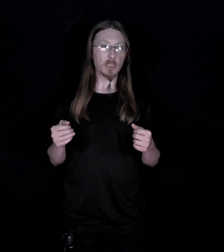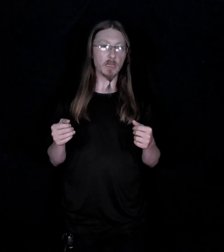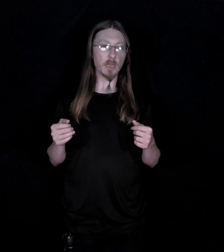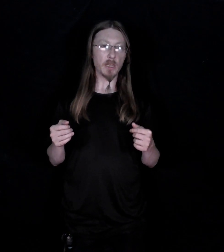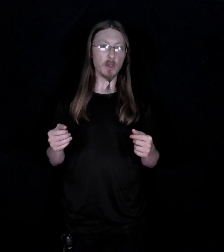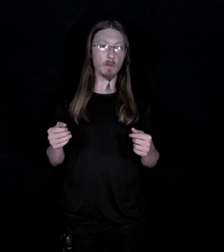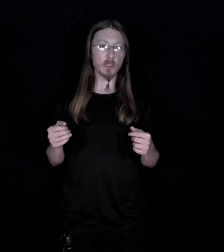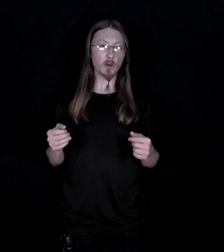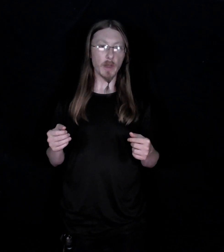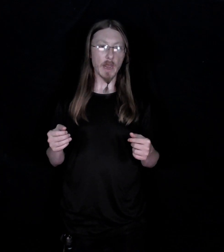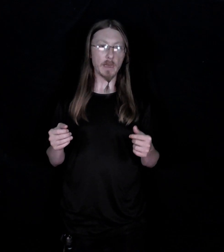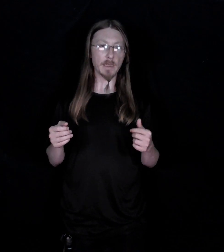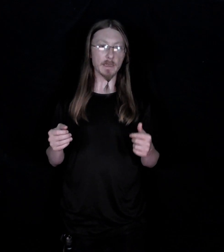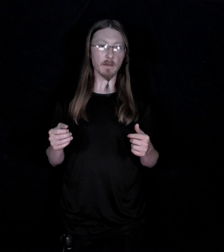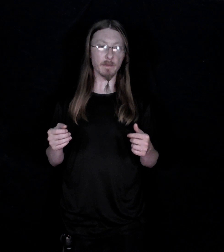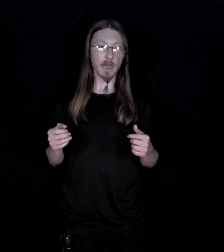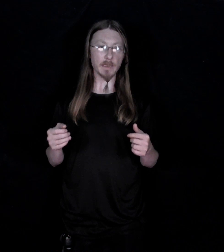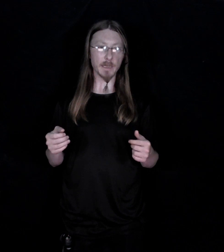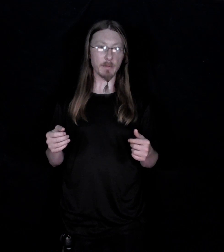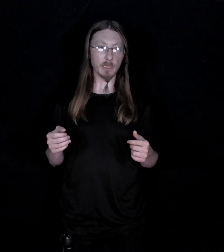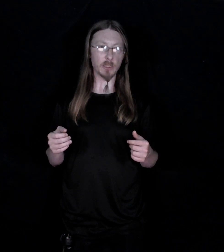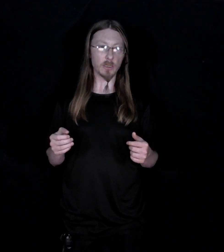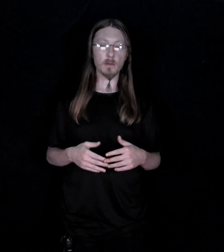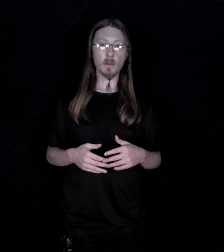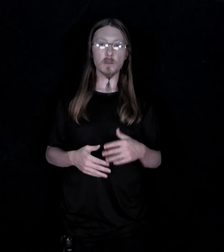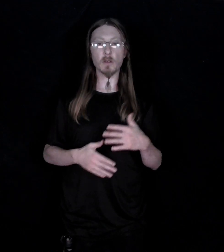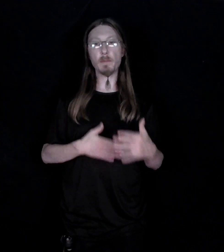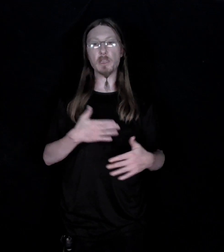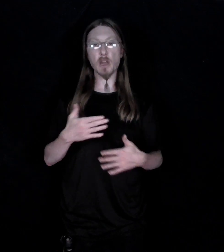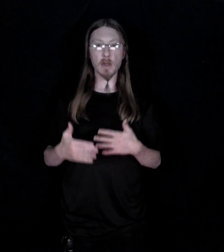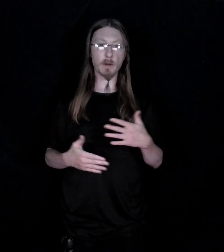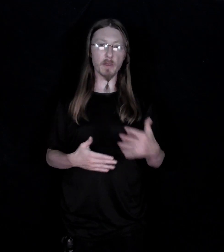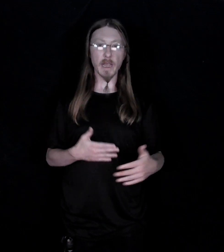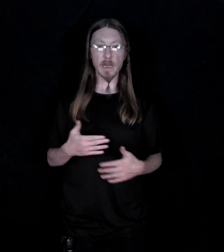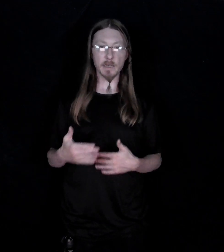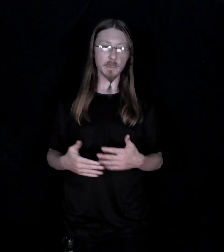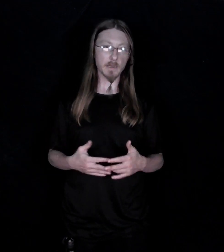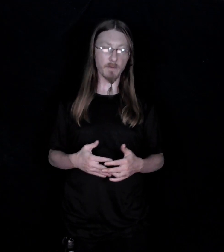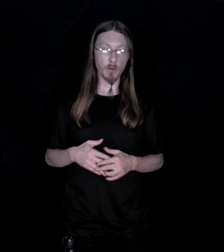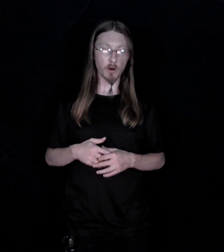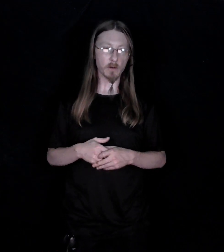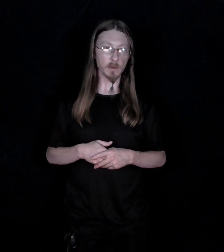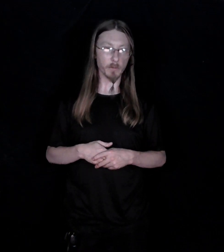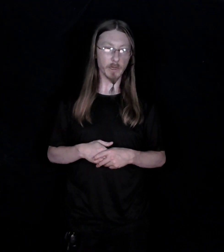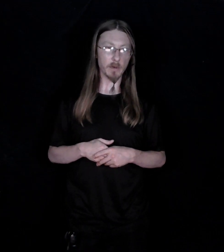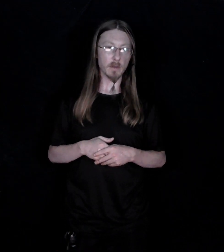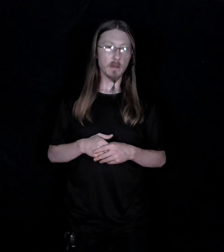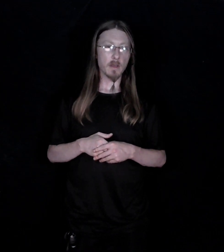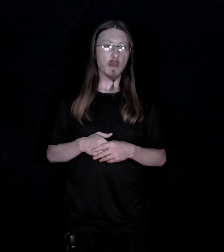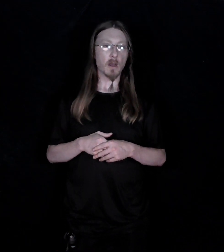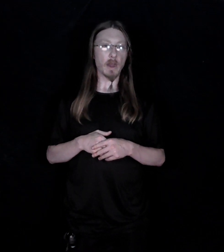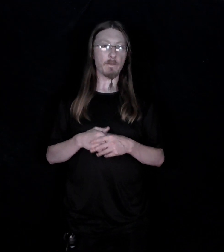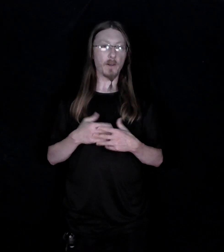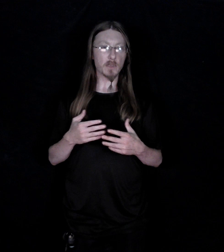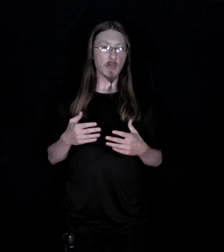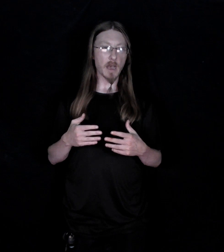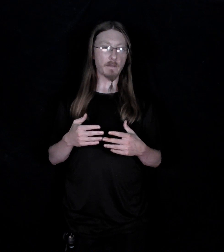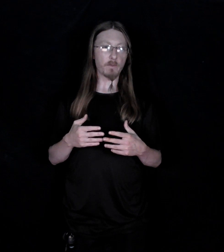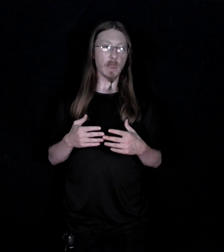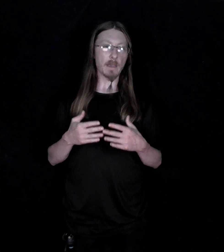humans create is of God's image. So let me talk about the contents of the book a little bit. Alright first off we have